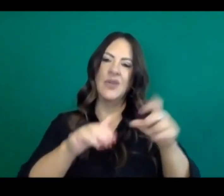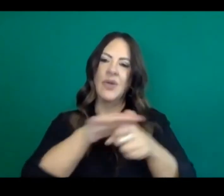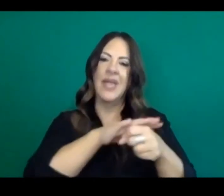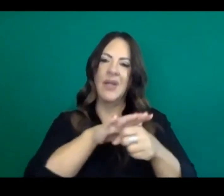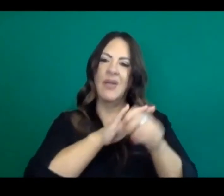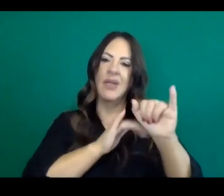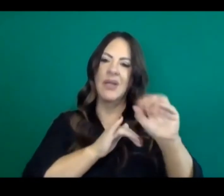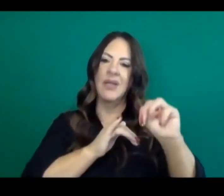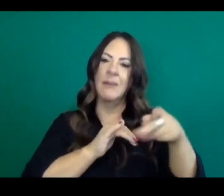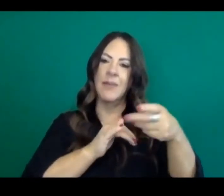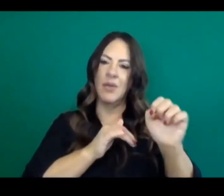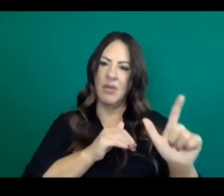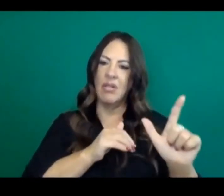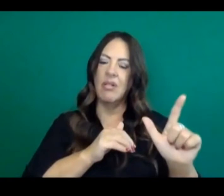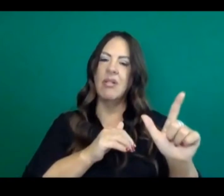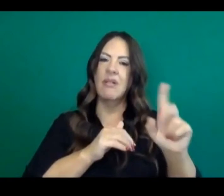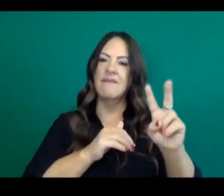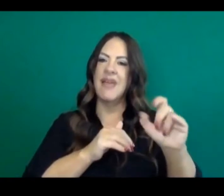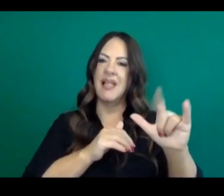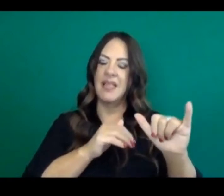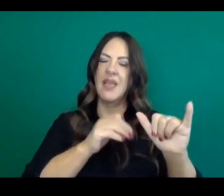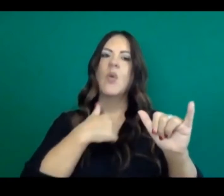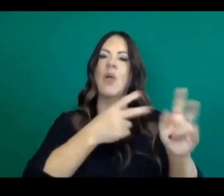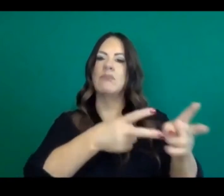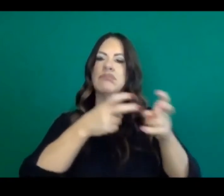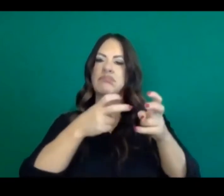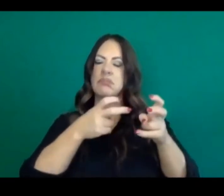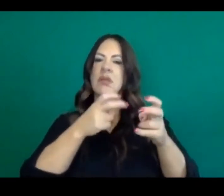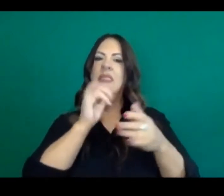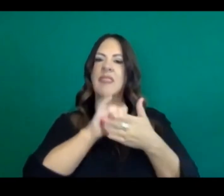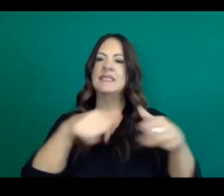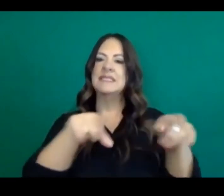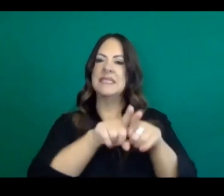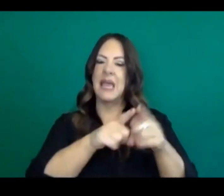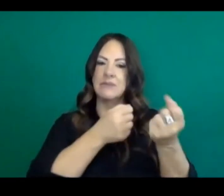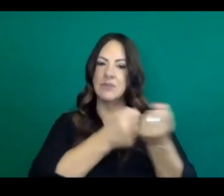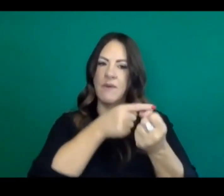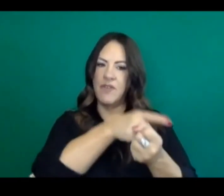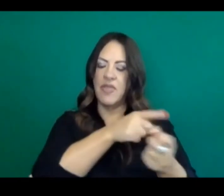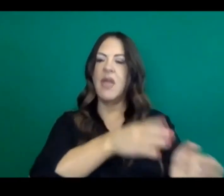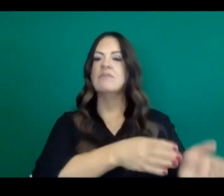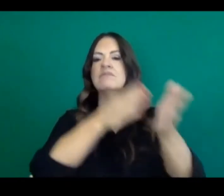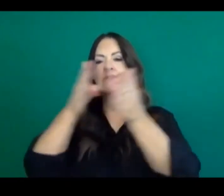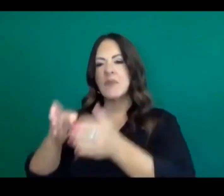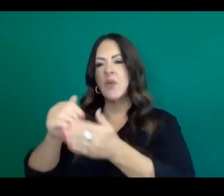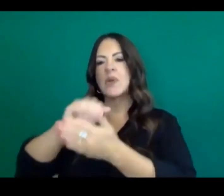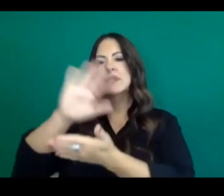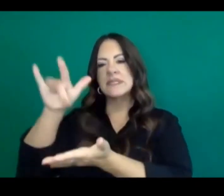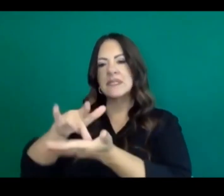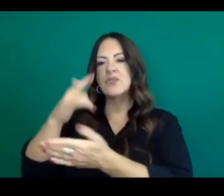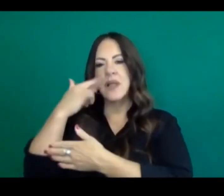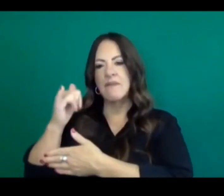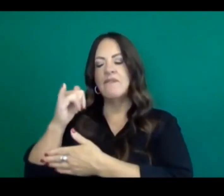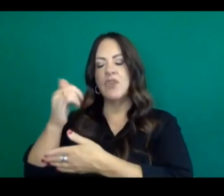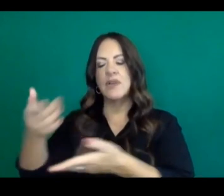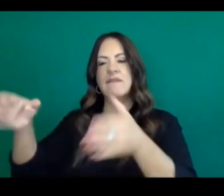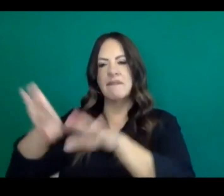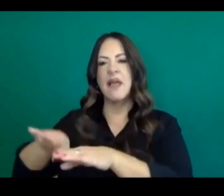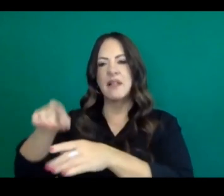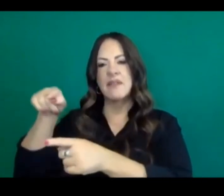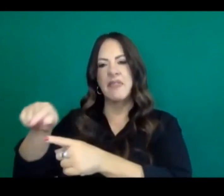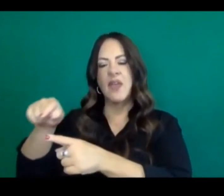really have built that up moving forward as a key part of our response. As you mentioned, yes, mean